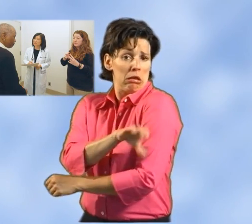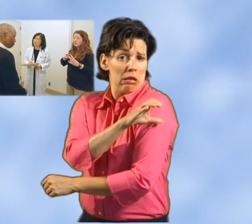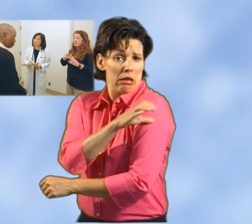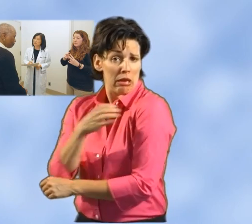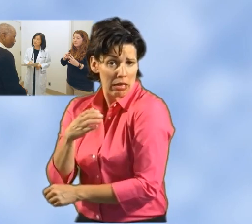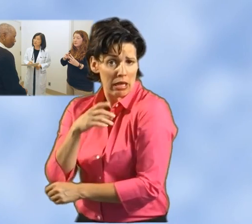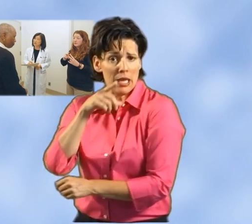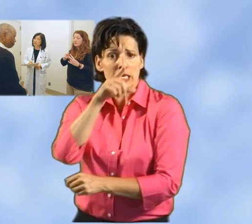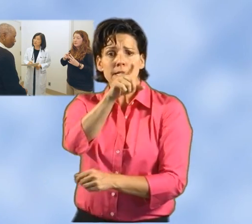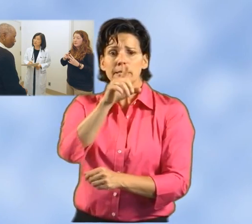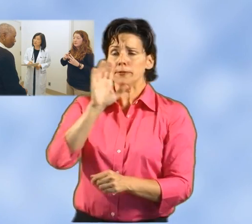or clinic,